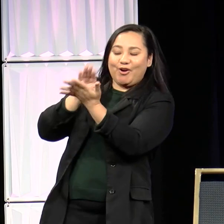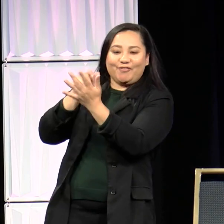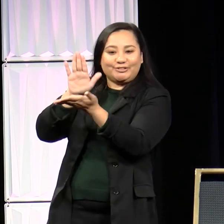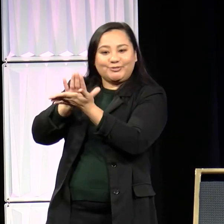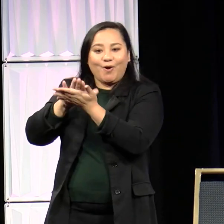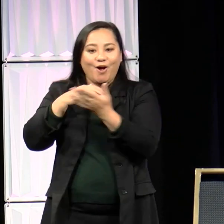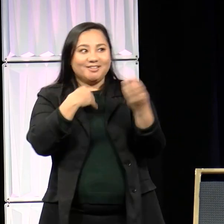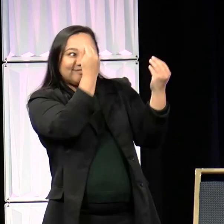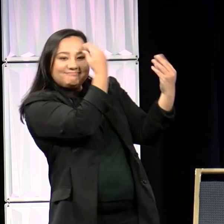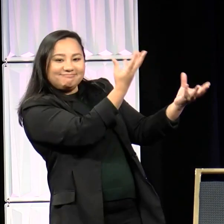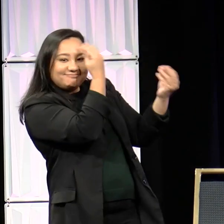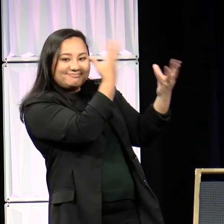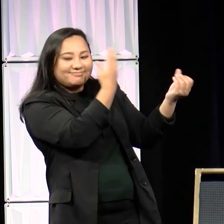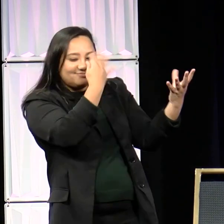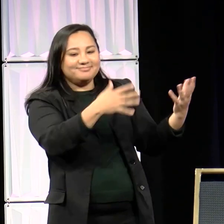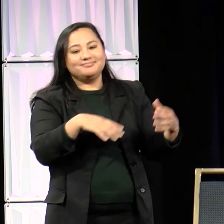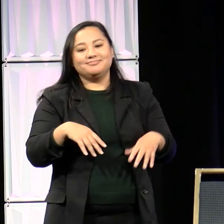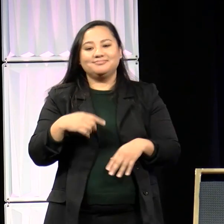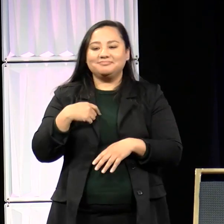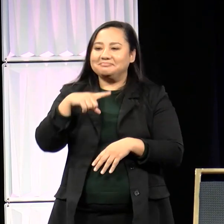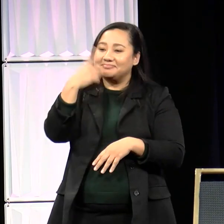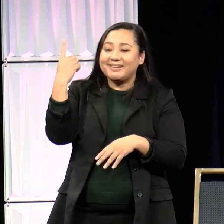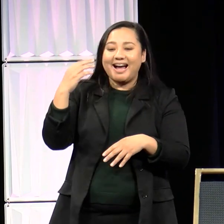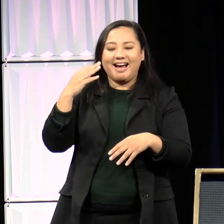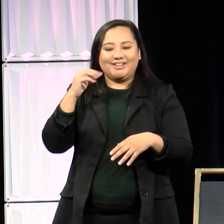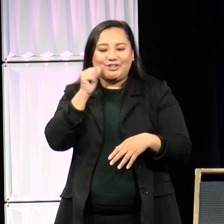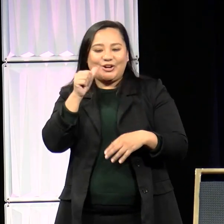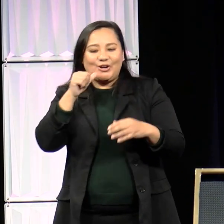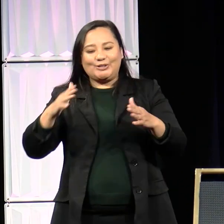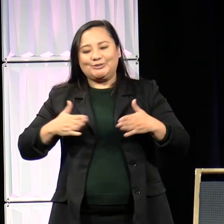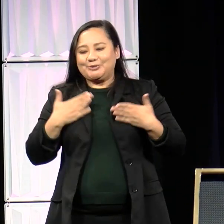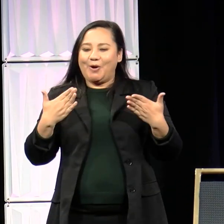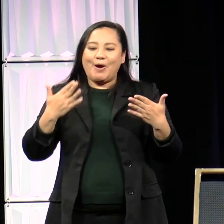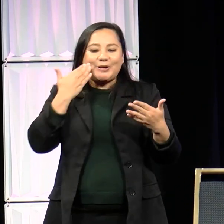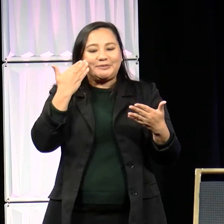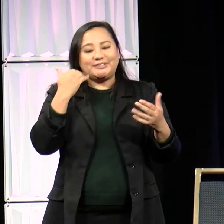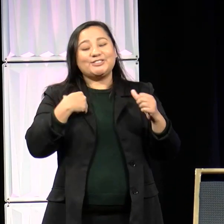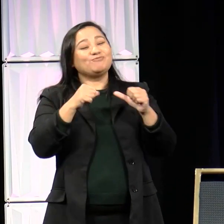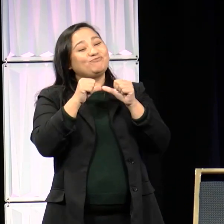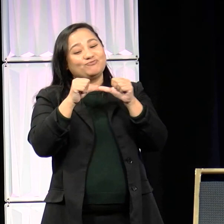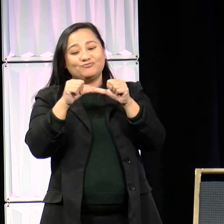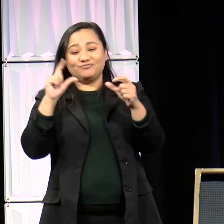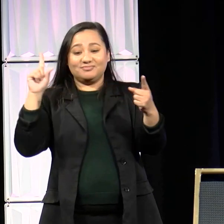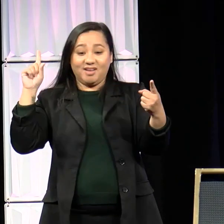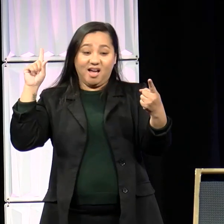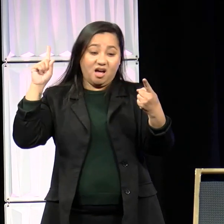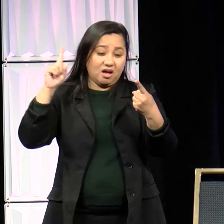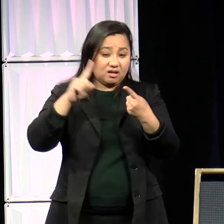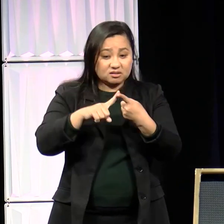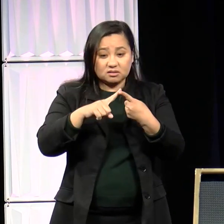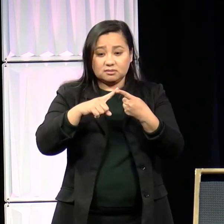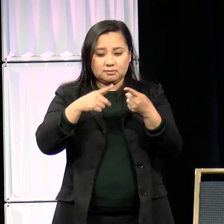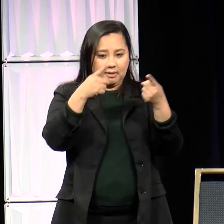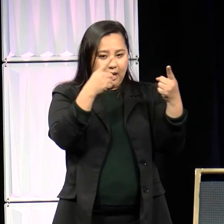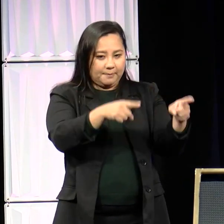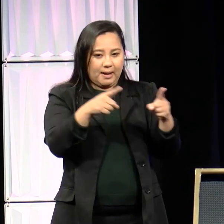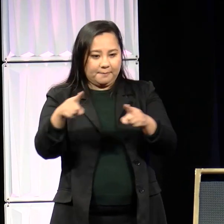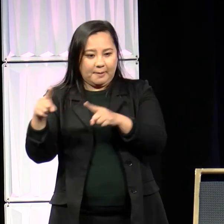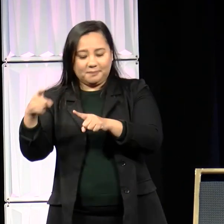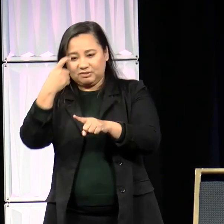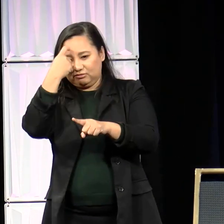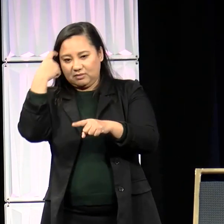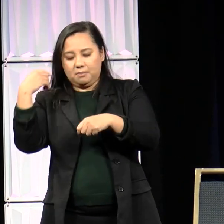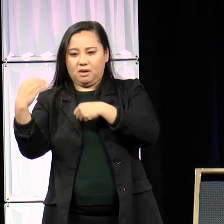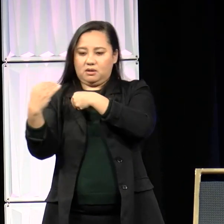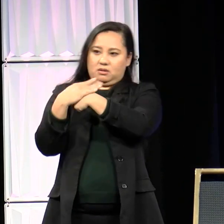force of black girl joy. Until a preventable series of traumas collided into me, cracking me at